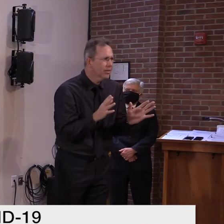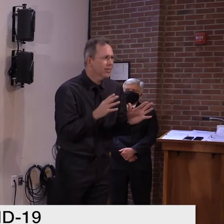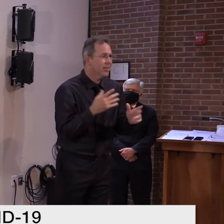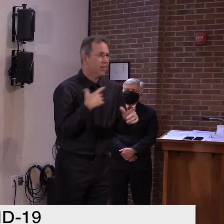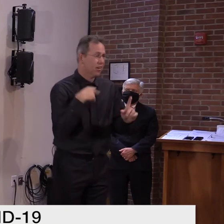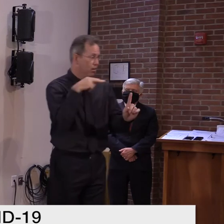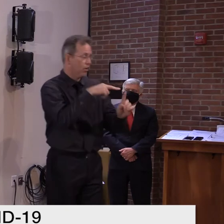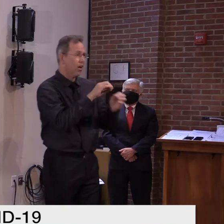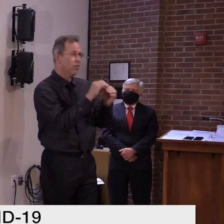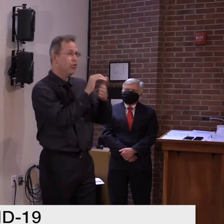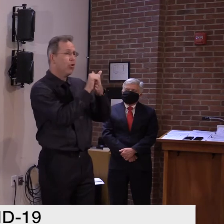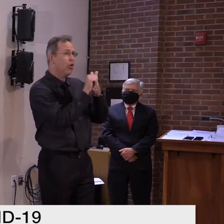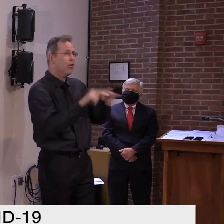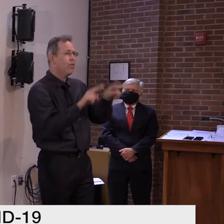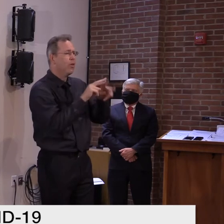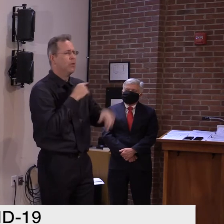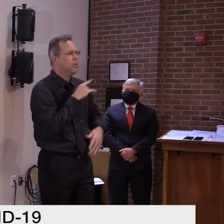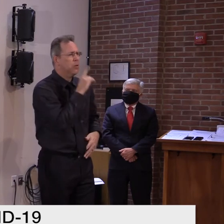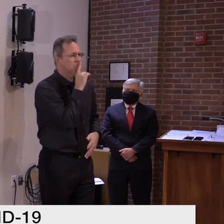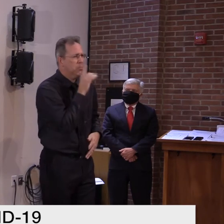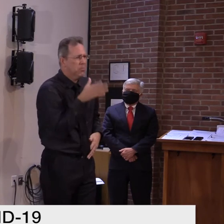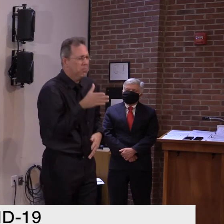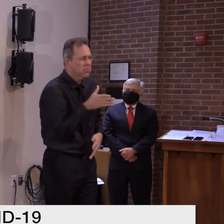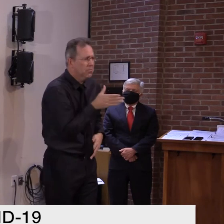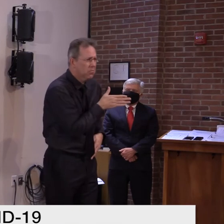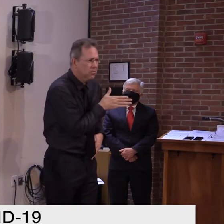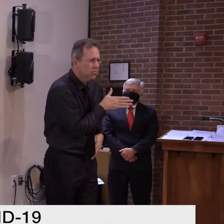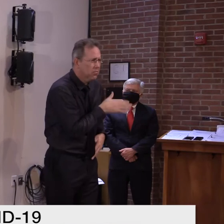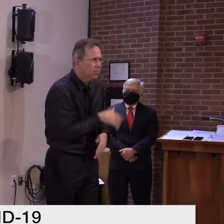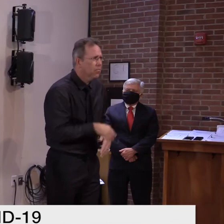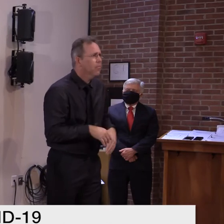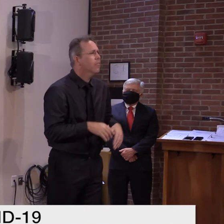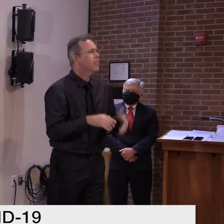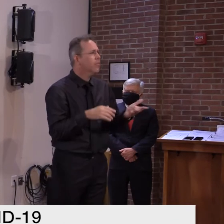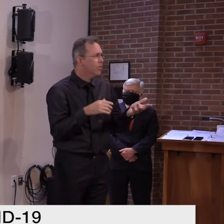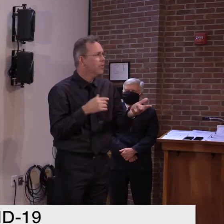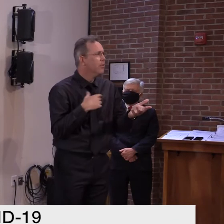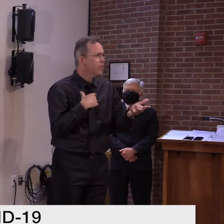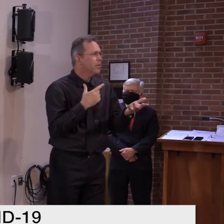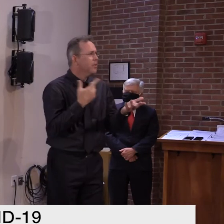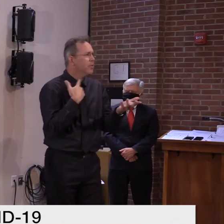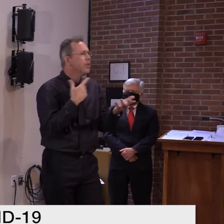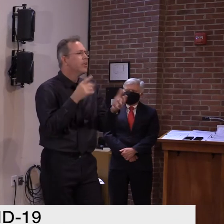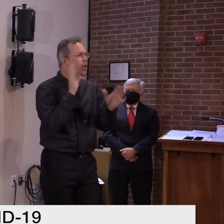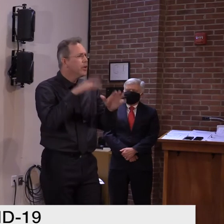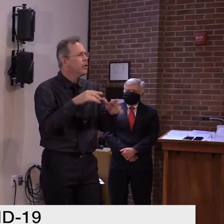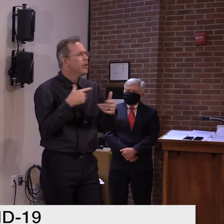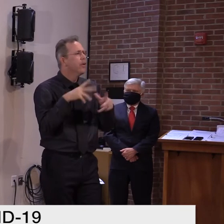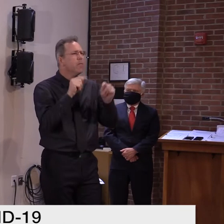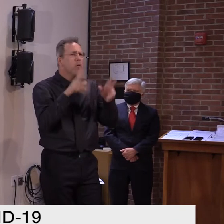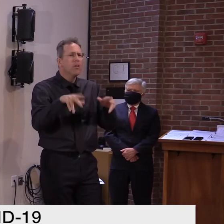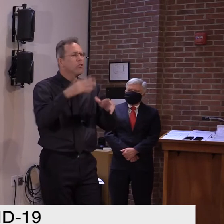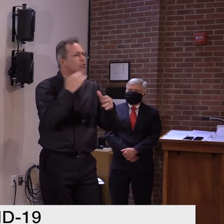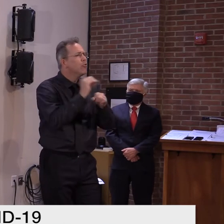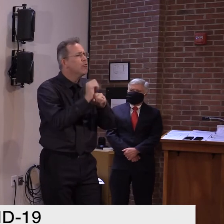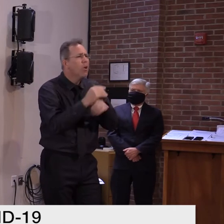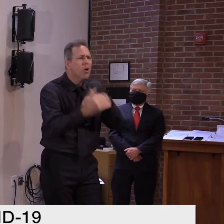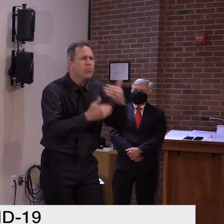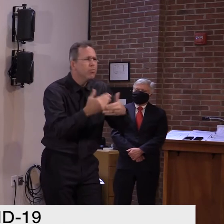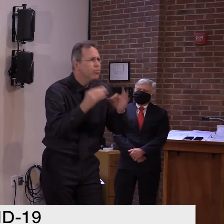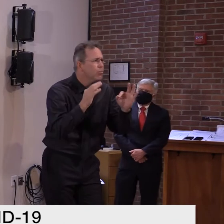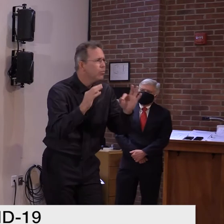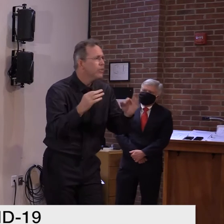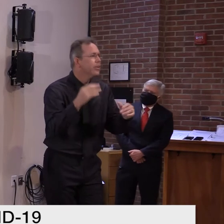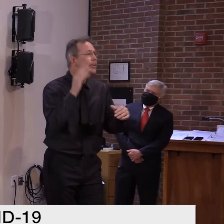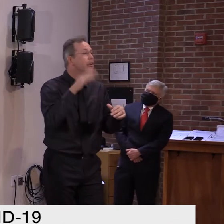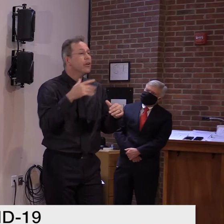Uh, will say, uh, that, uh, I believe Vermont's done fairly well. Uh, we have the lowest number of deaths,